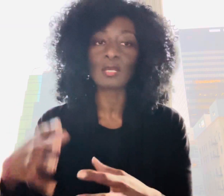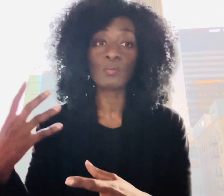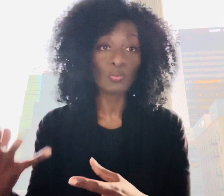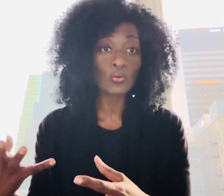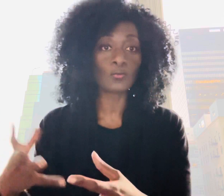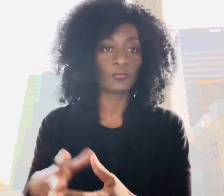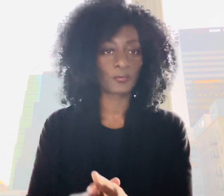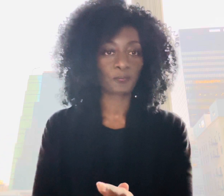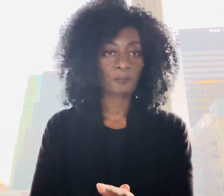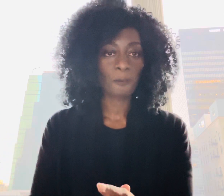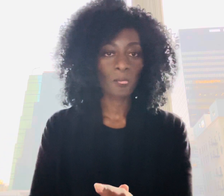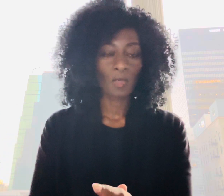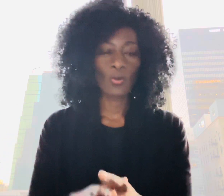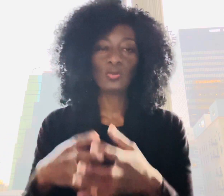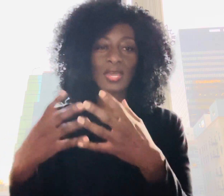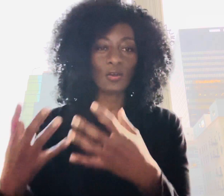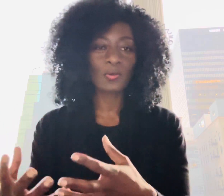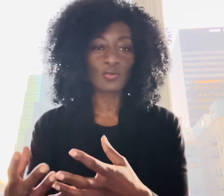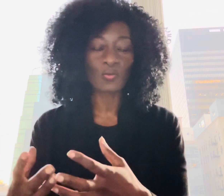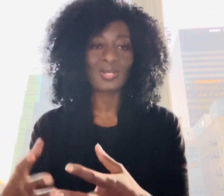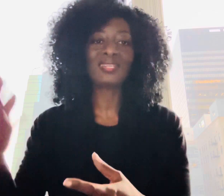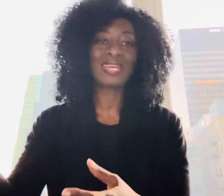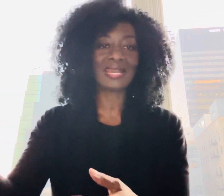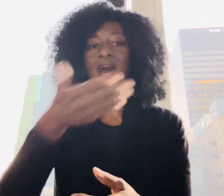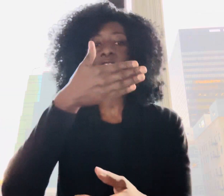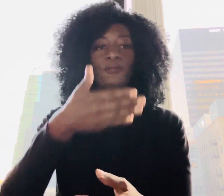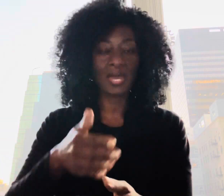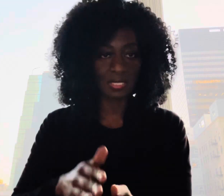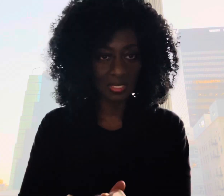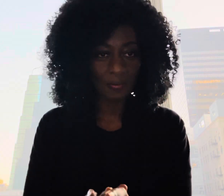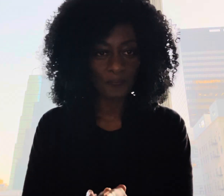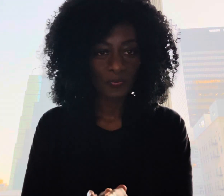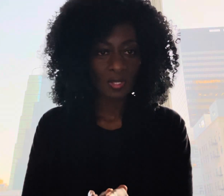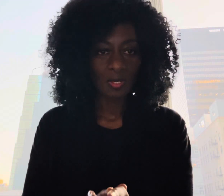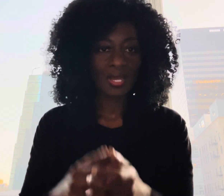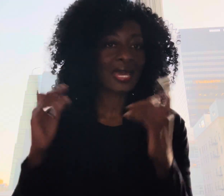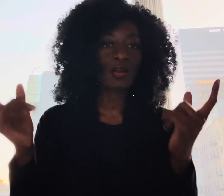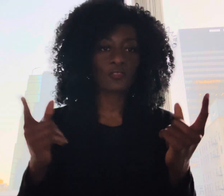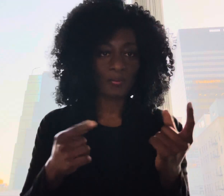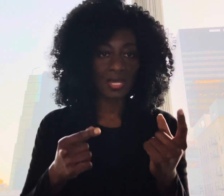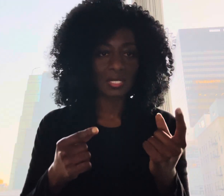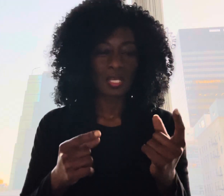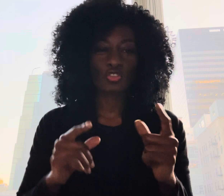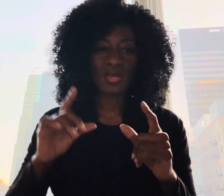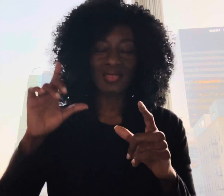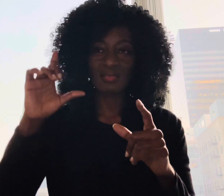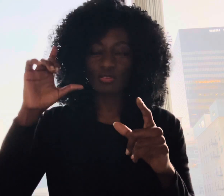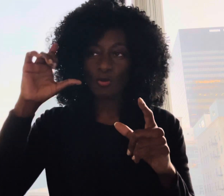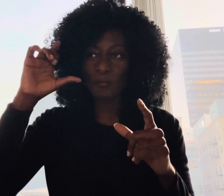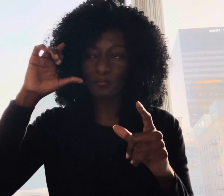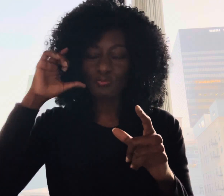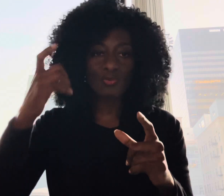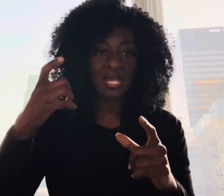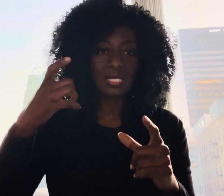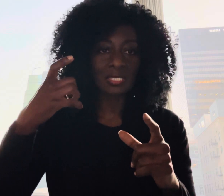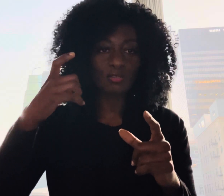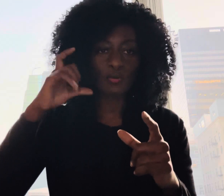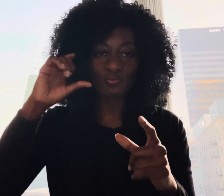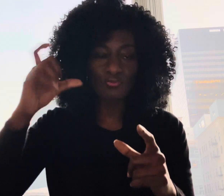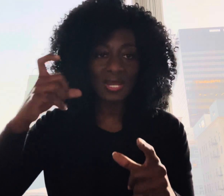move when you get up in the morning get out of bed get out of bed so that your brain your brain